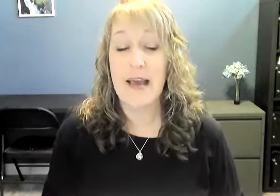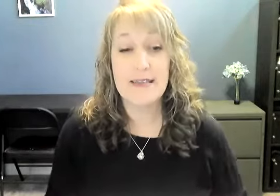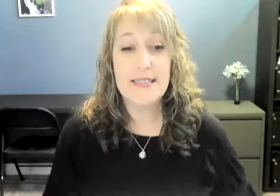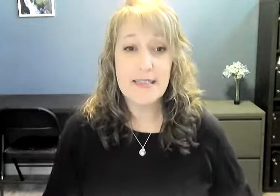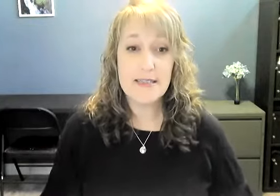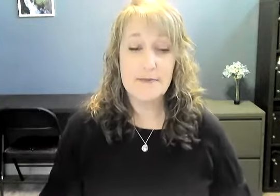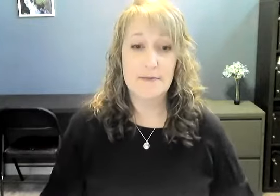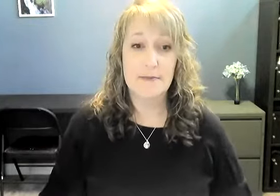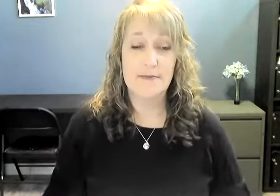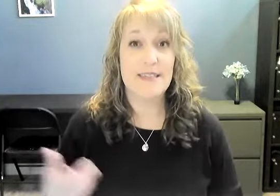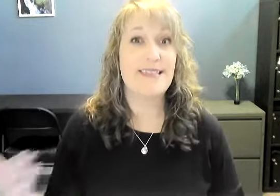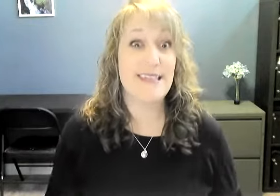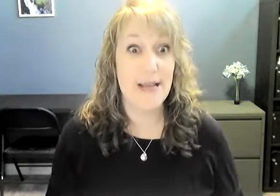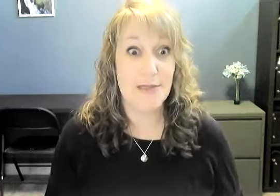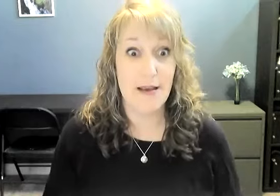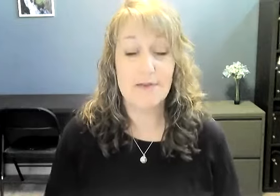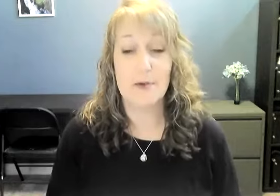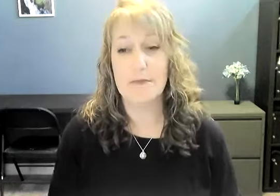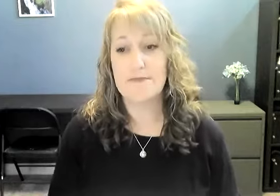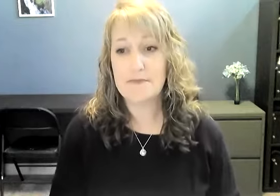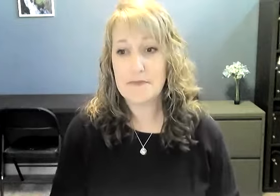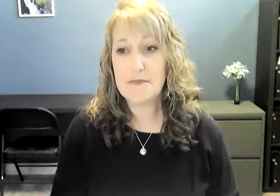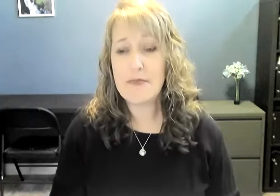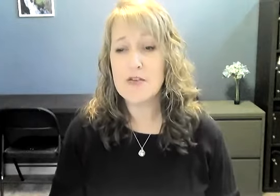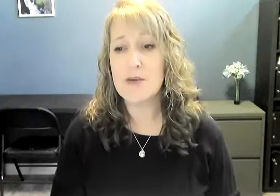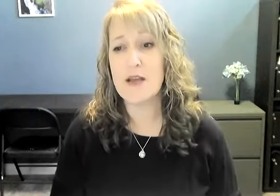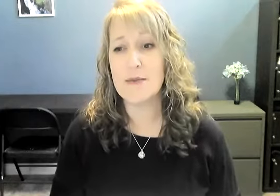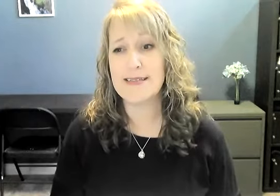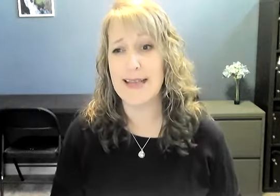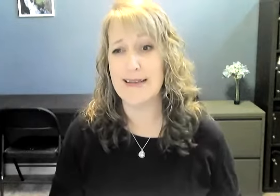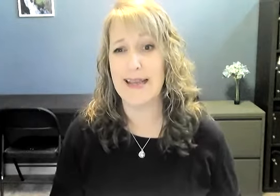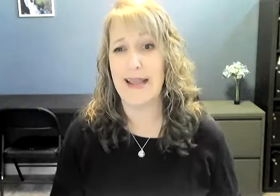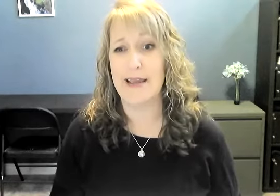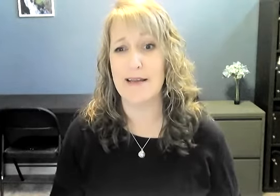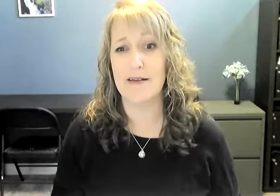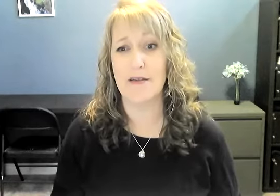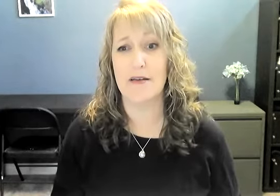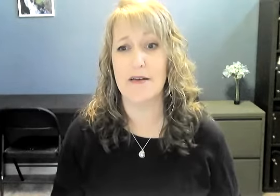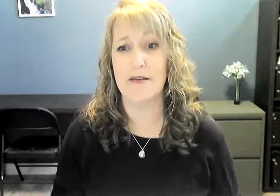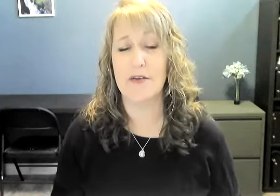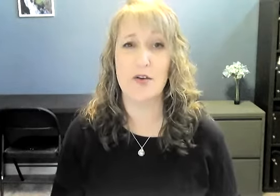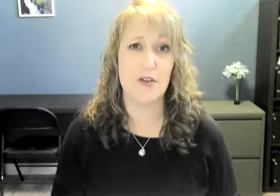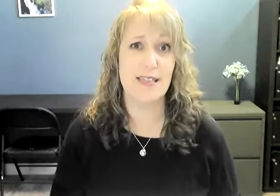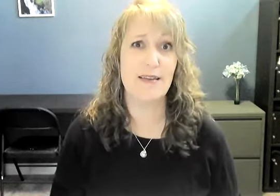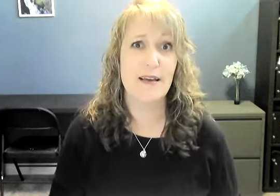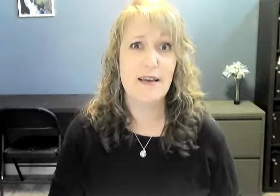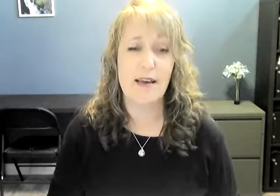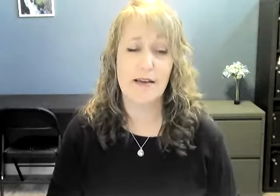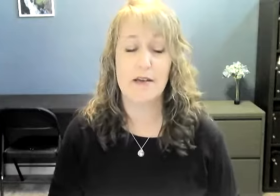Gallaudet. Gallaudet. This is a name sign for Thomas Hopkins Gallaudet and the university, Gallaudet